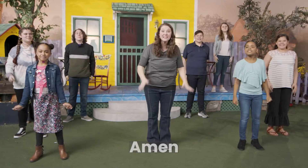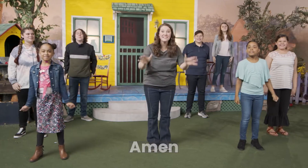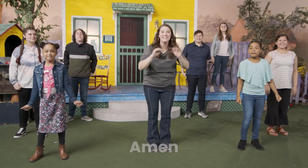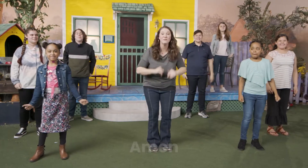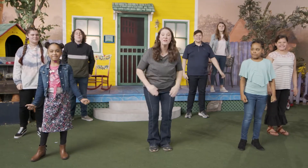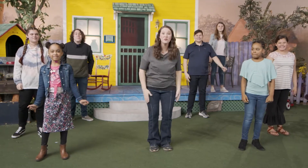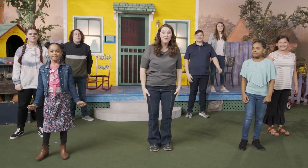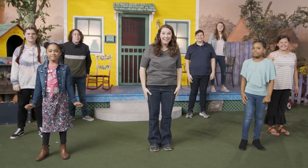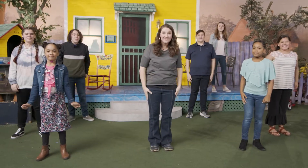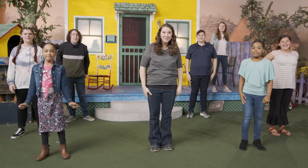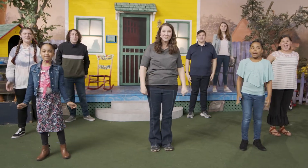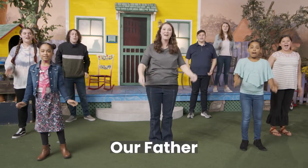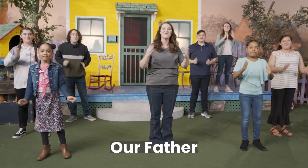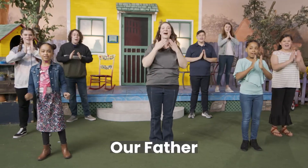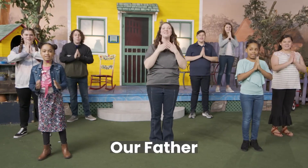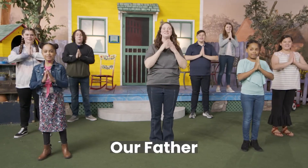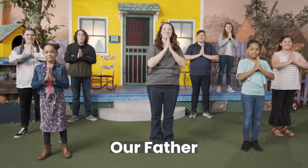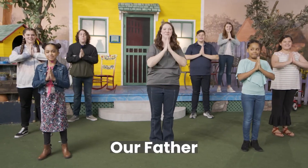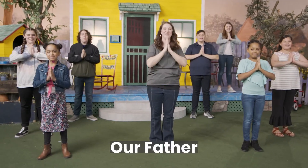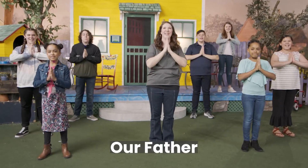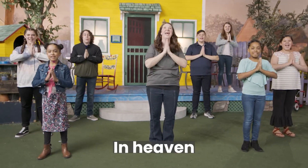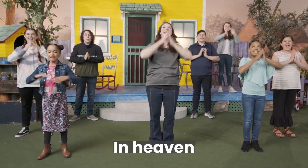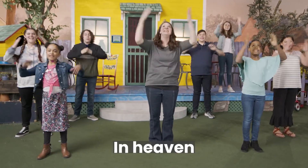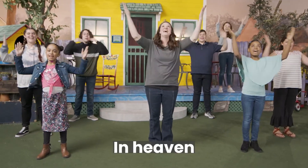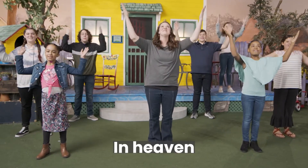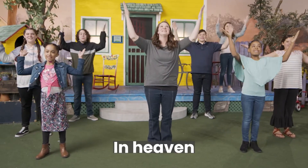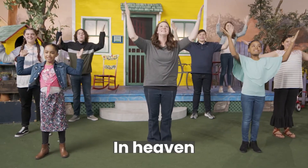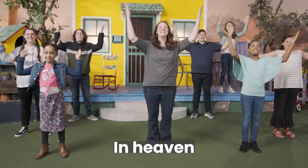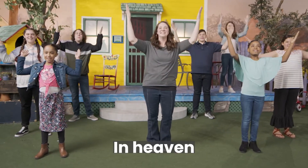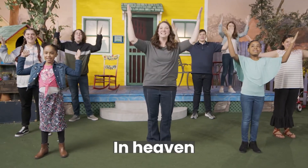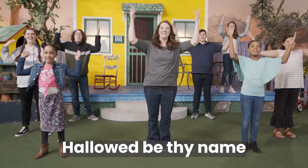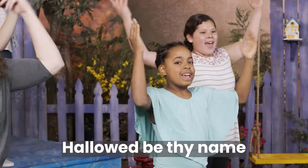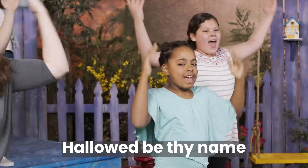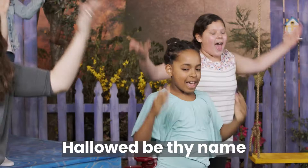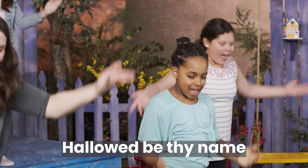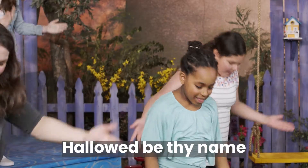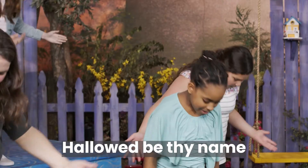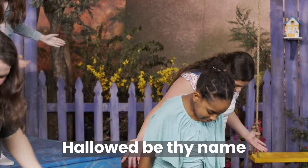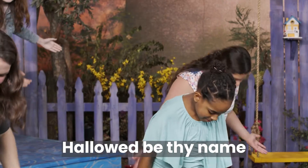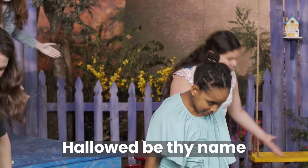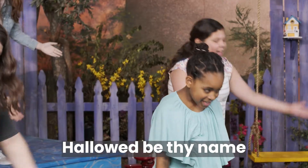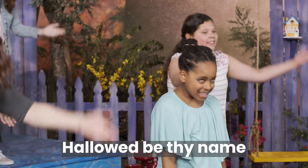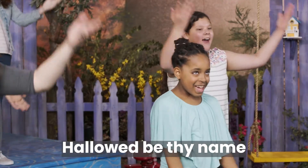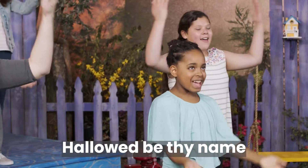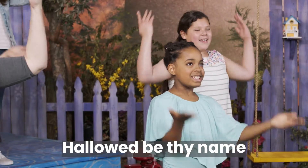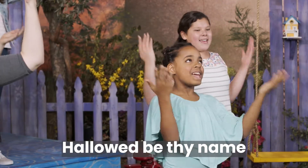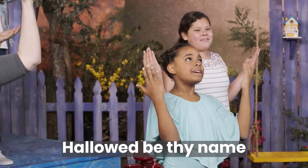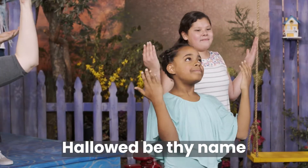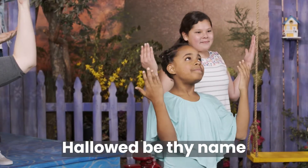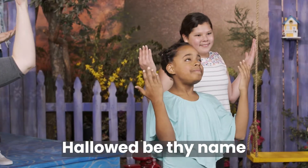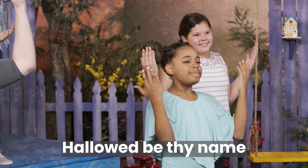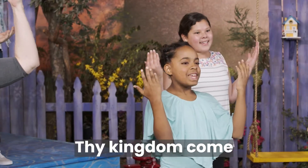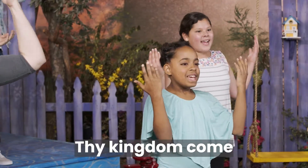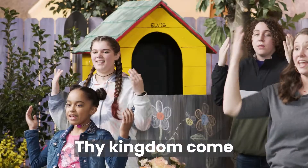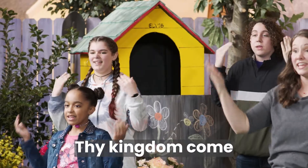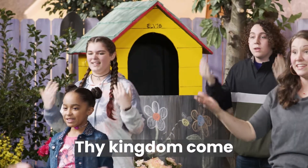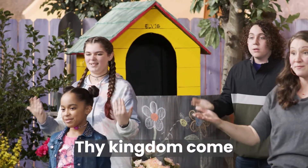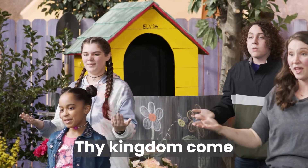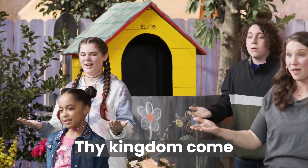let's see if we can do it faster. Our Father in heaven, hallowed be thy name. Thy kingdom come,